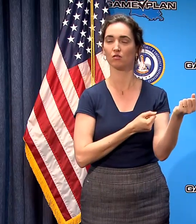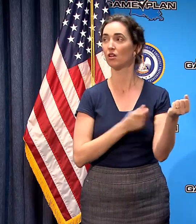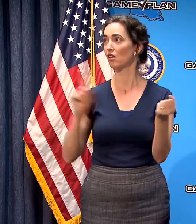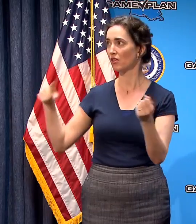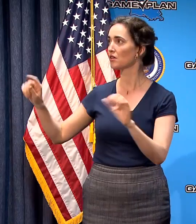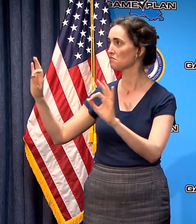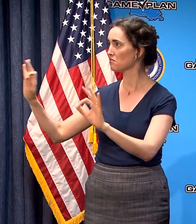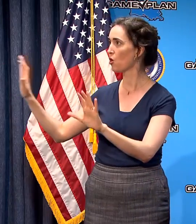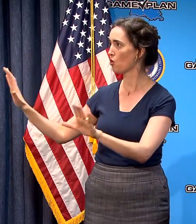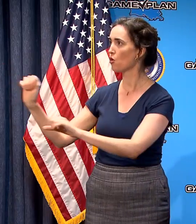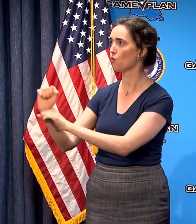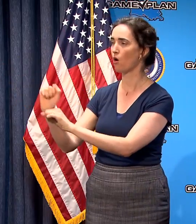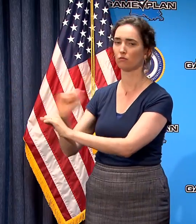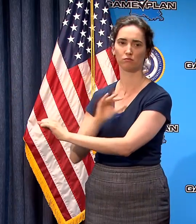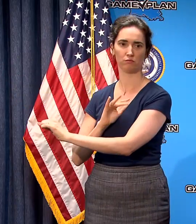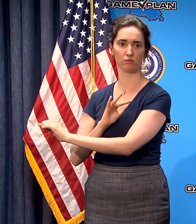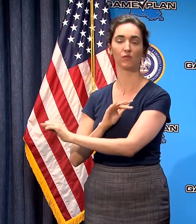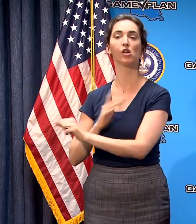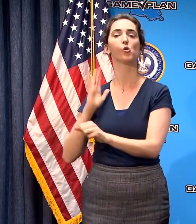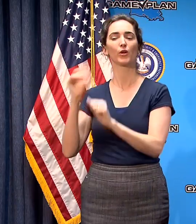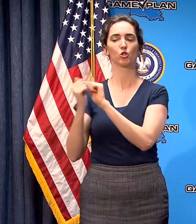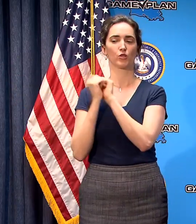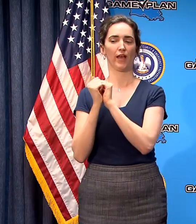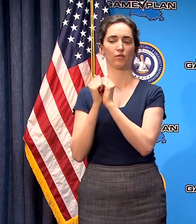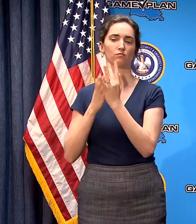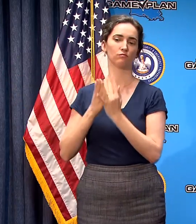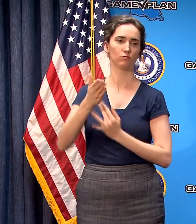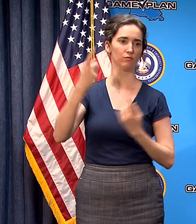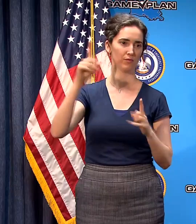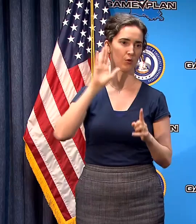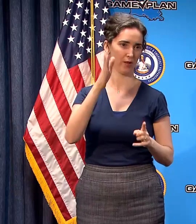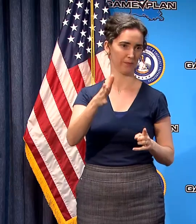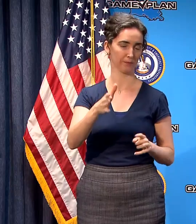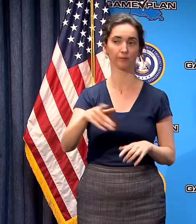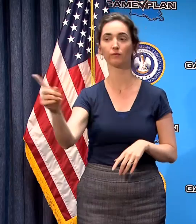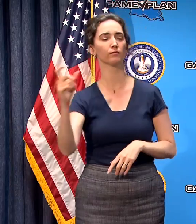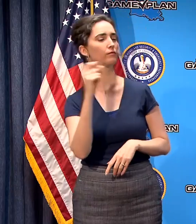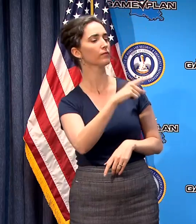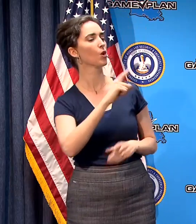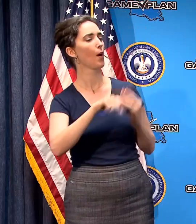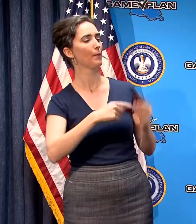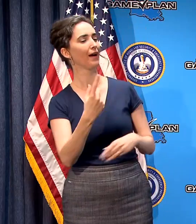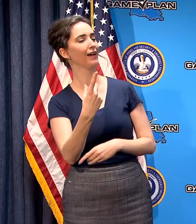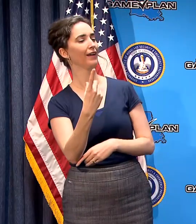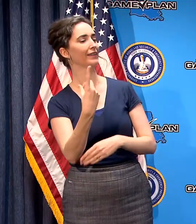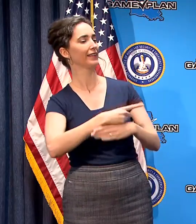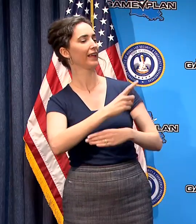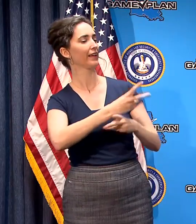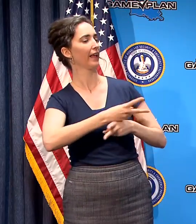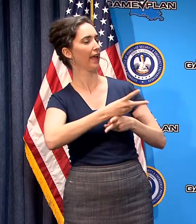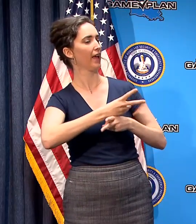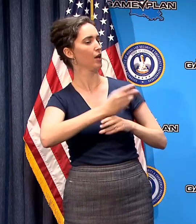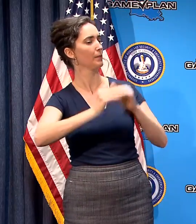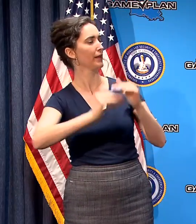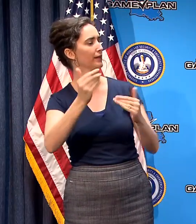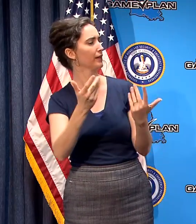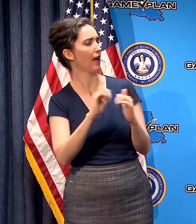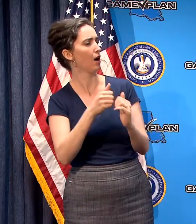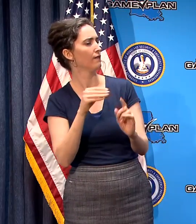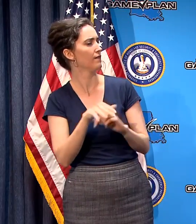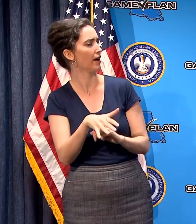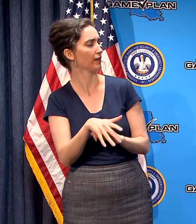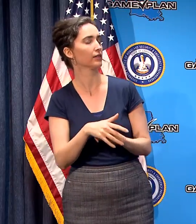we're going to get through this together yes sir what about daycare facilities? does your order impact those?